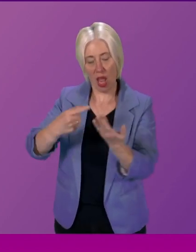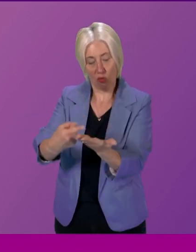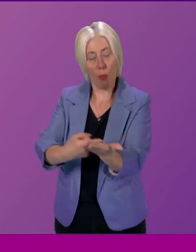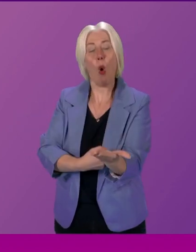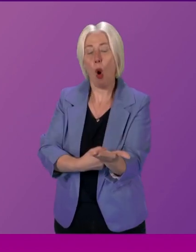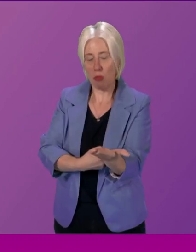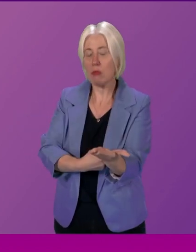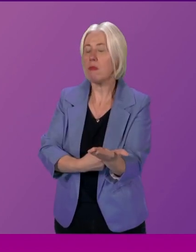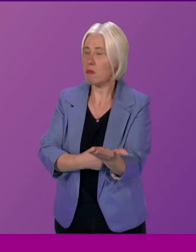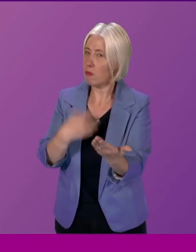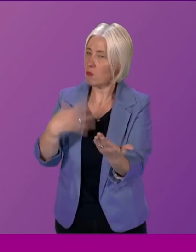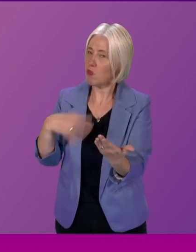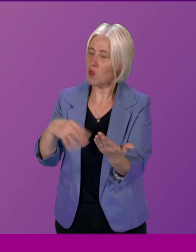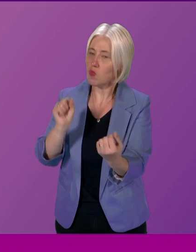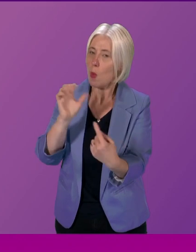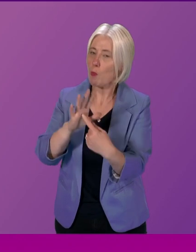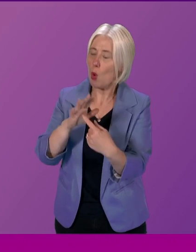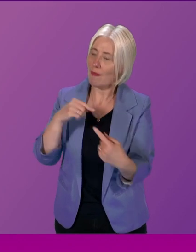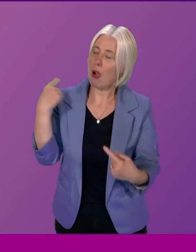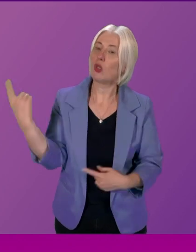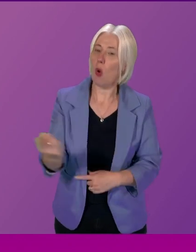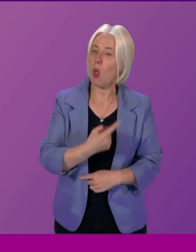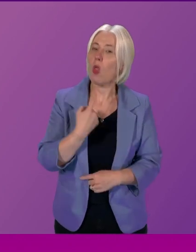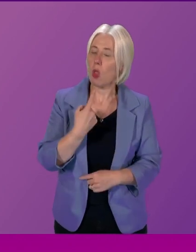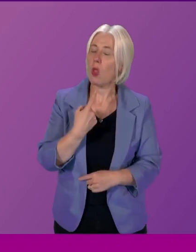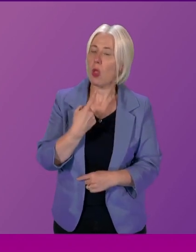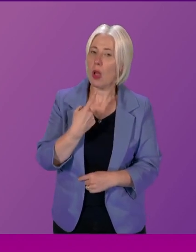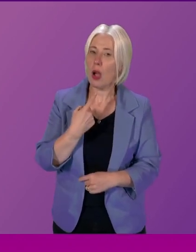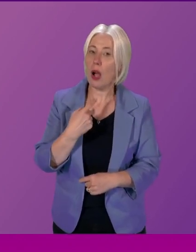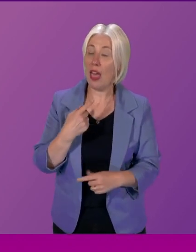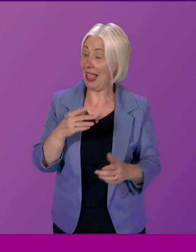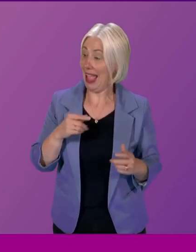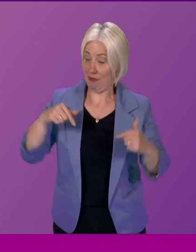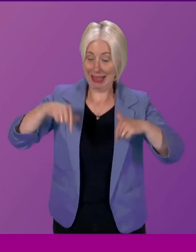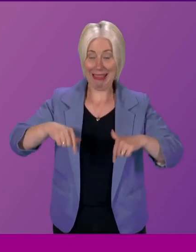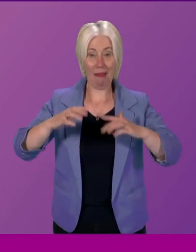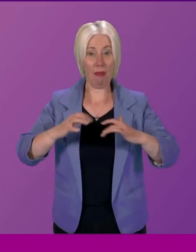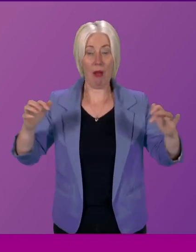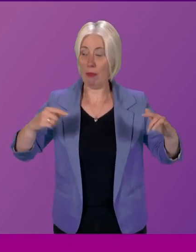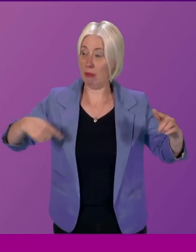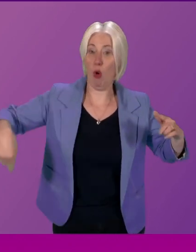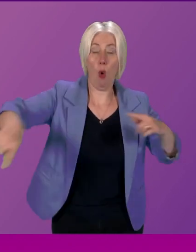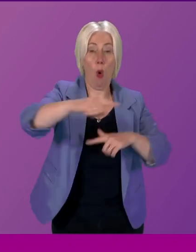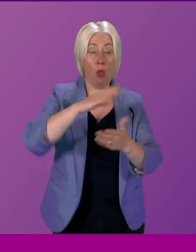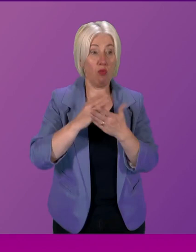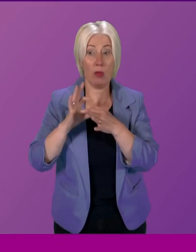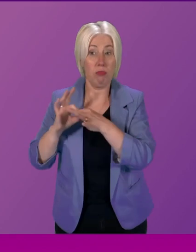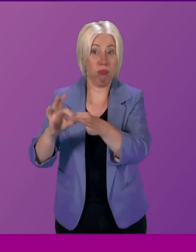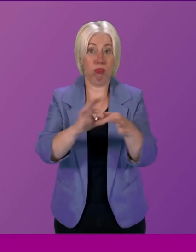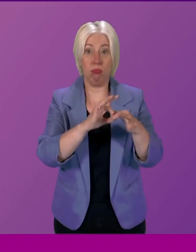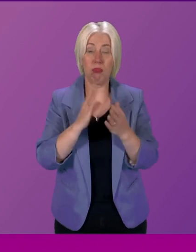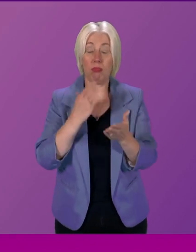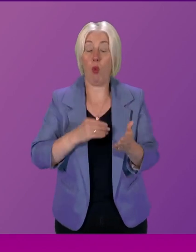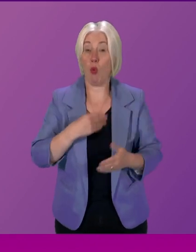which I think is is very important for us all and I think people are across the chamber are really keen to engage with it more fully